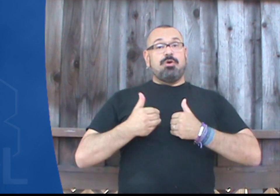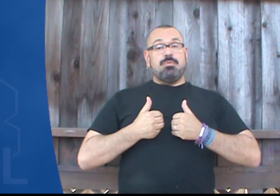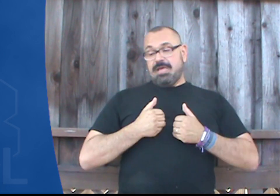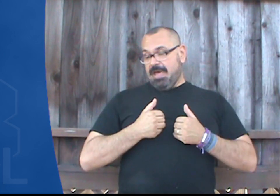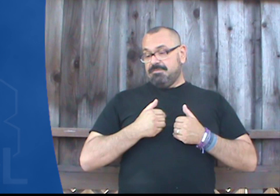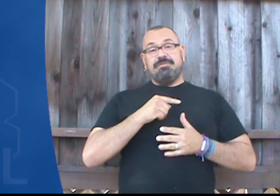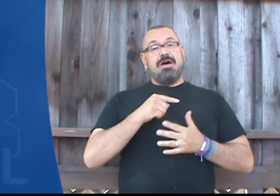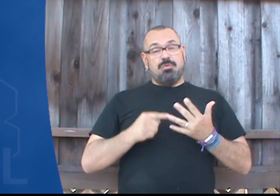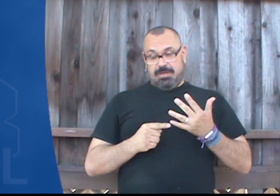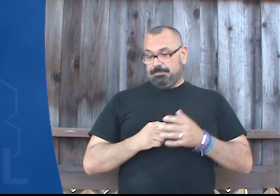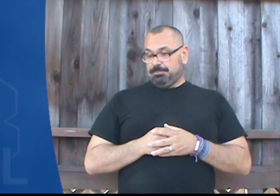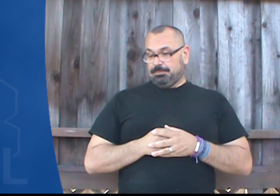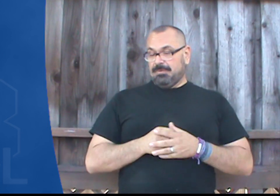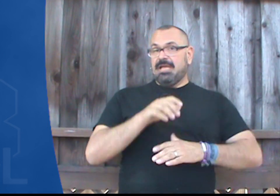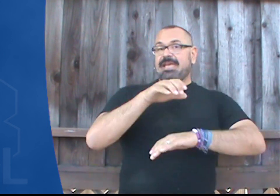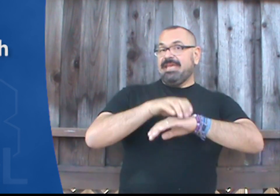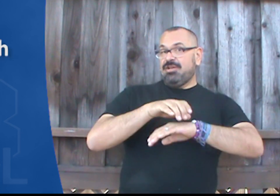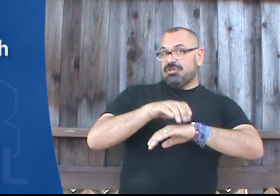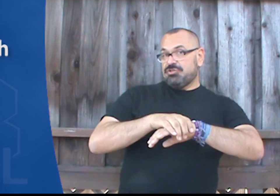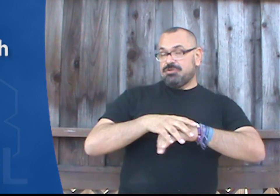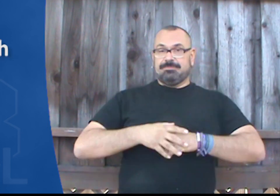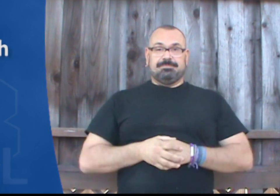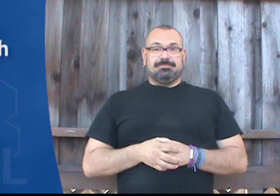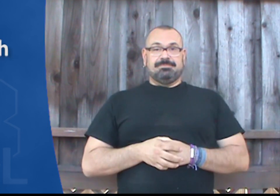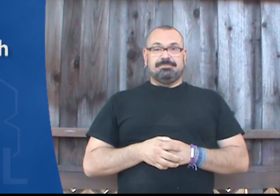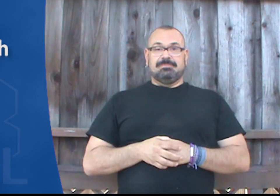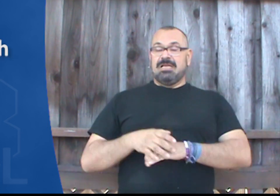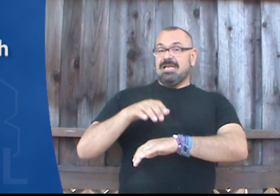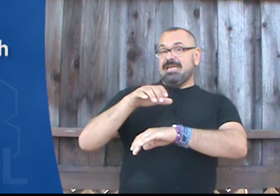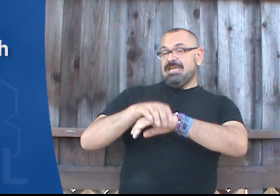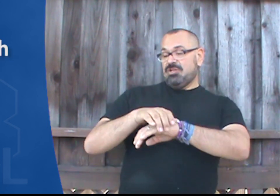we have the following. English. English.